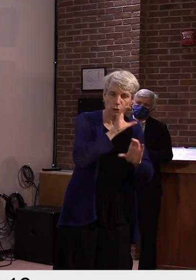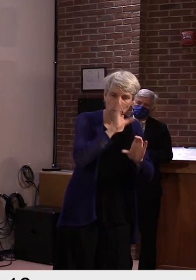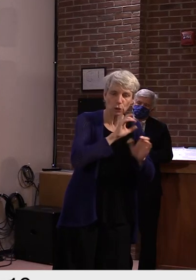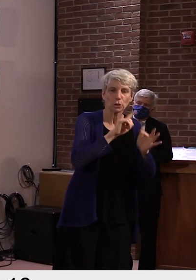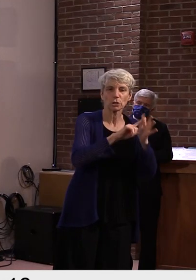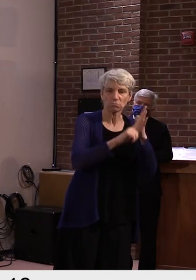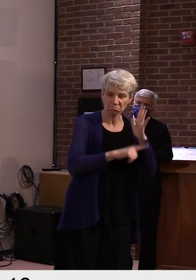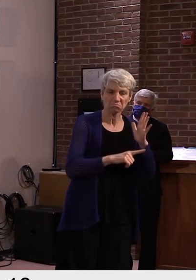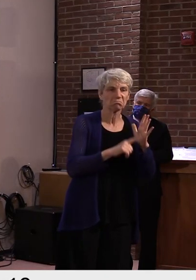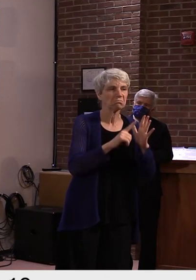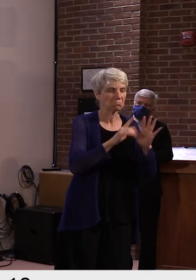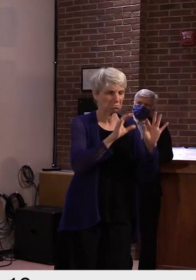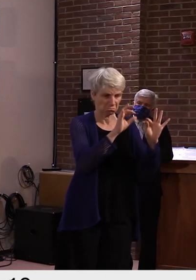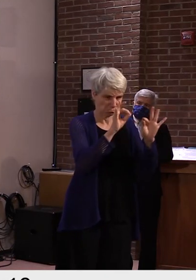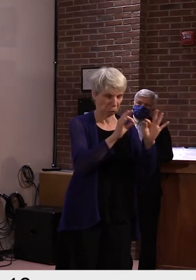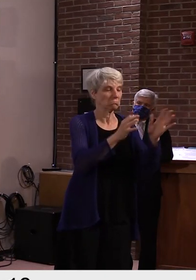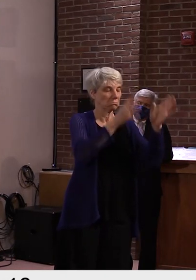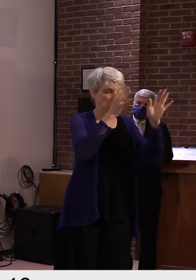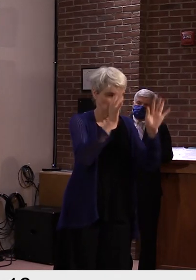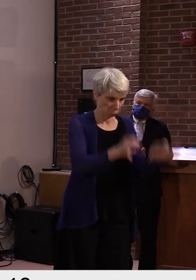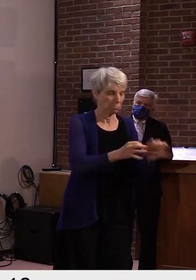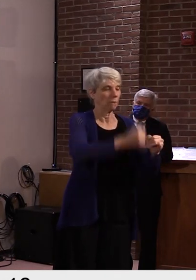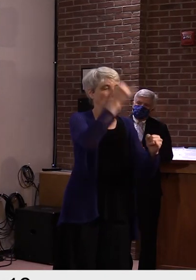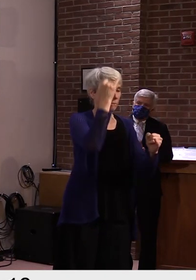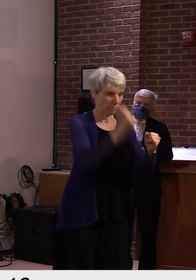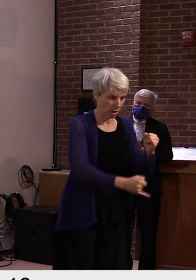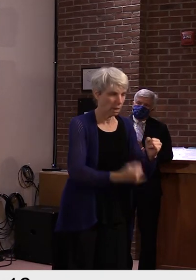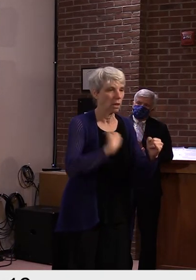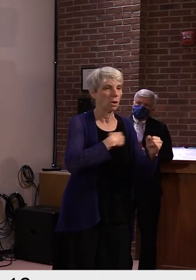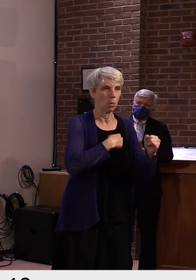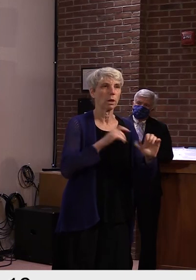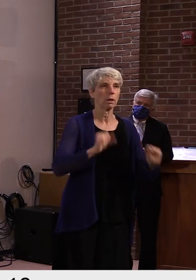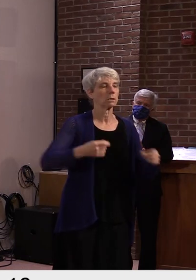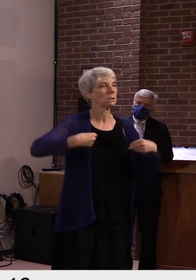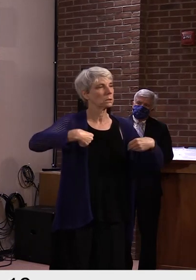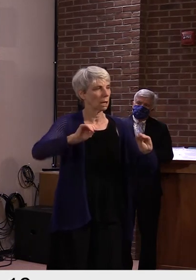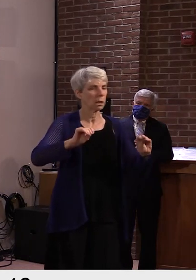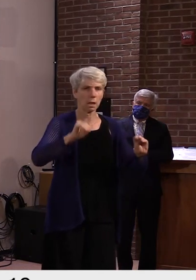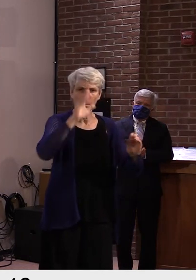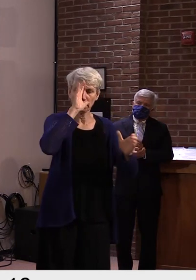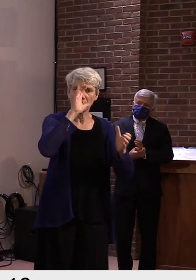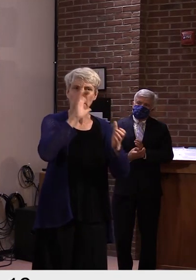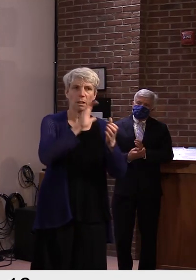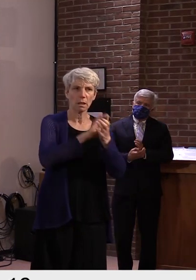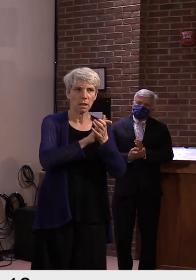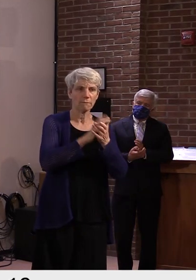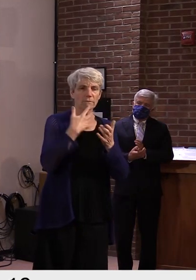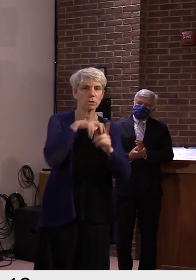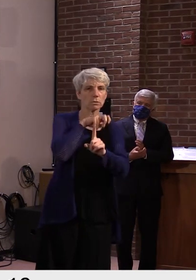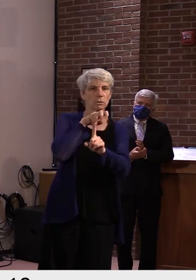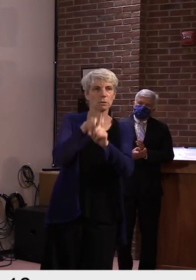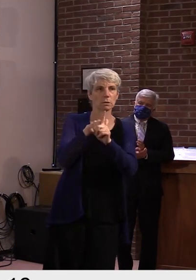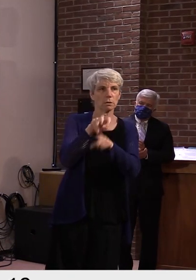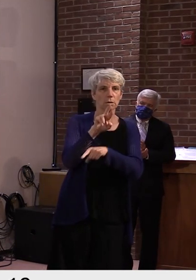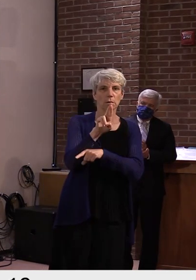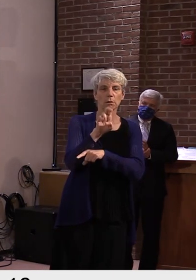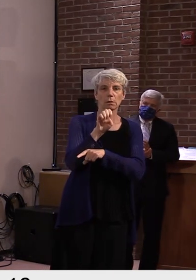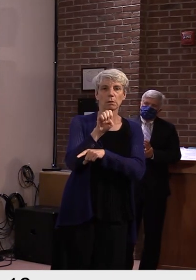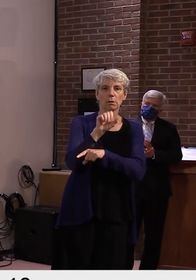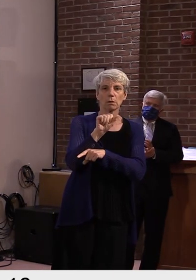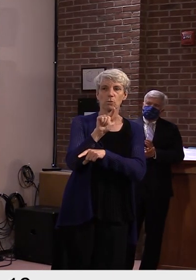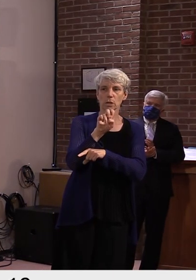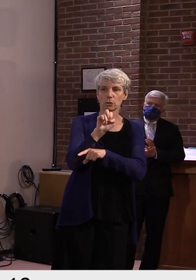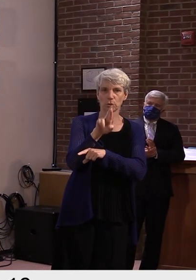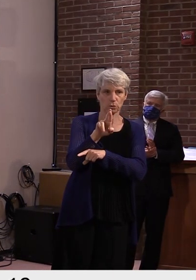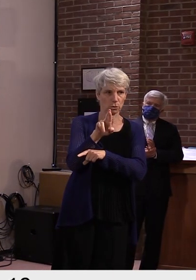was finalized and we took possession of the properties. I do believe a realtor has been engaged and there is some